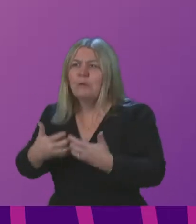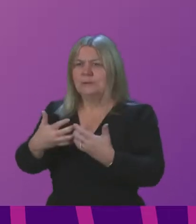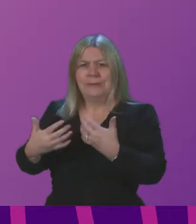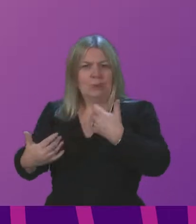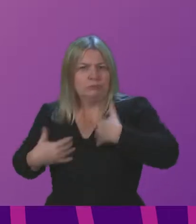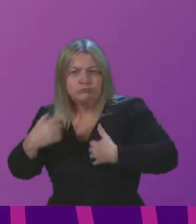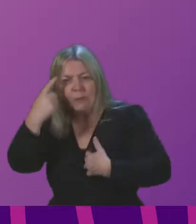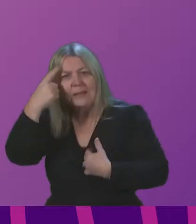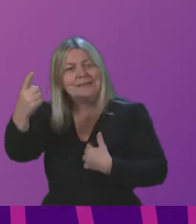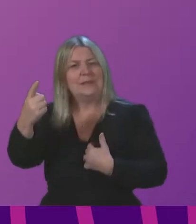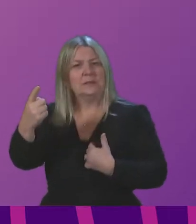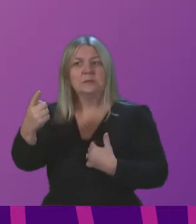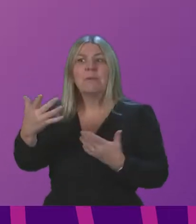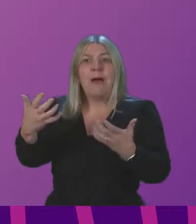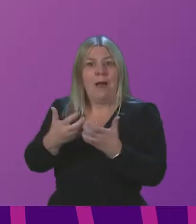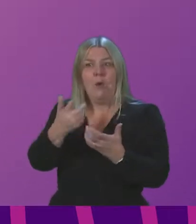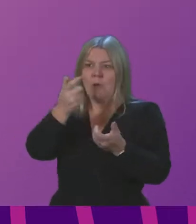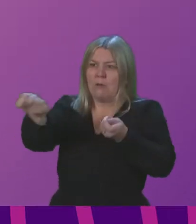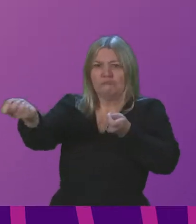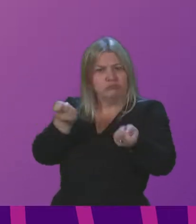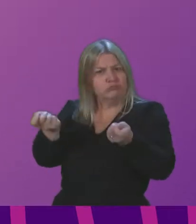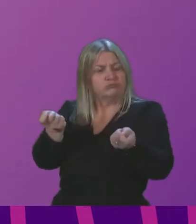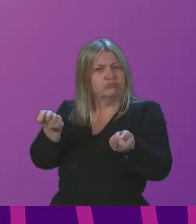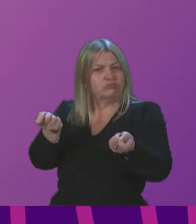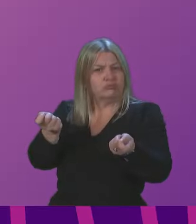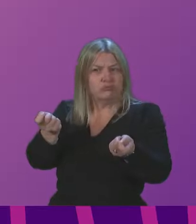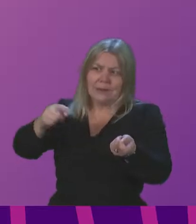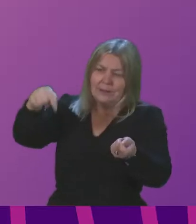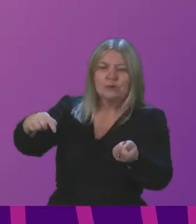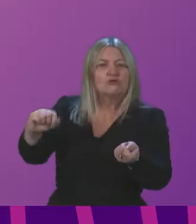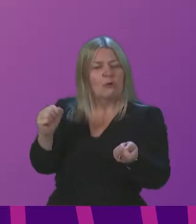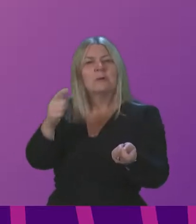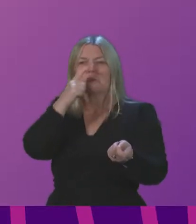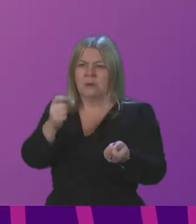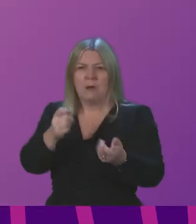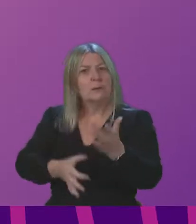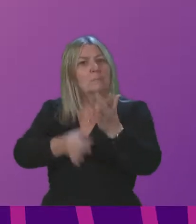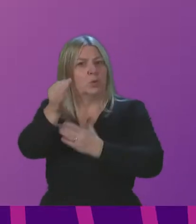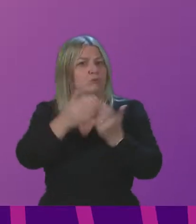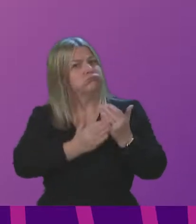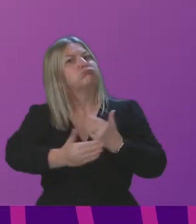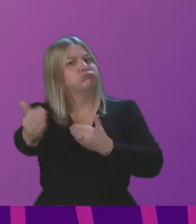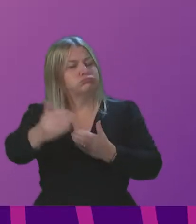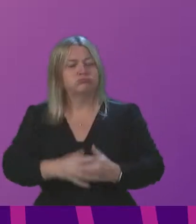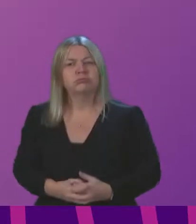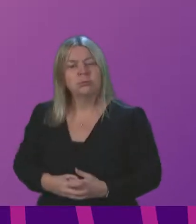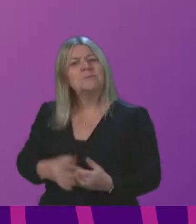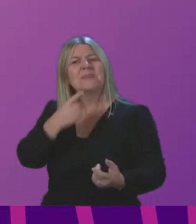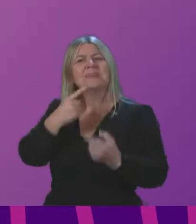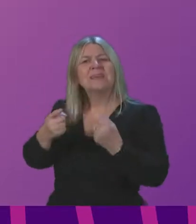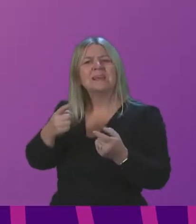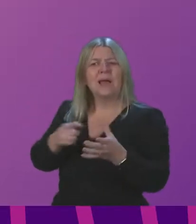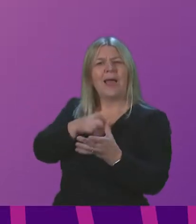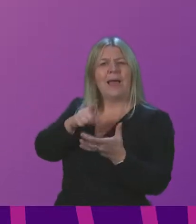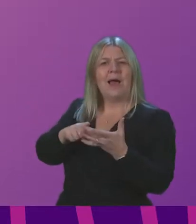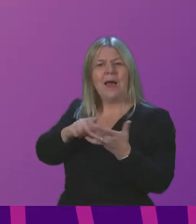world-class skills we already have in Scotland, we can build back better. The data-driven innovation and AI landscape in Scotland is